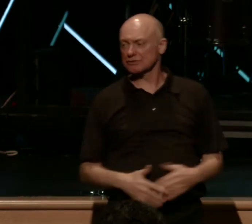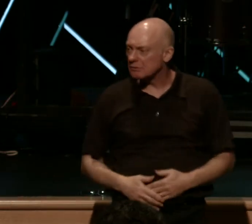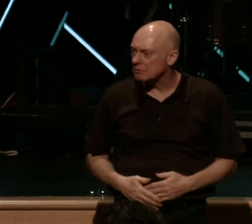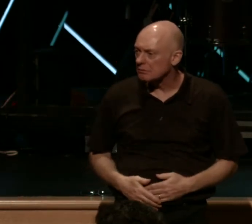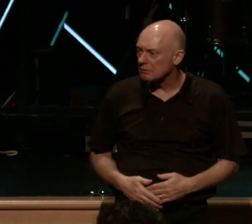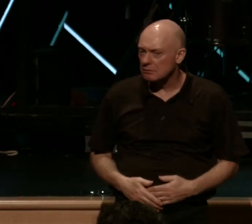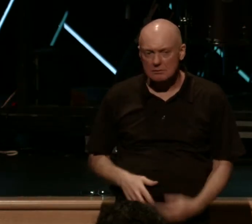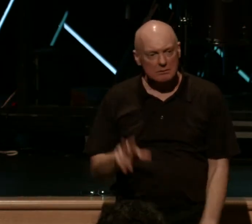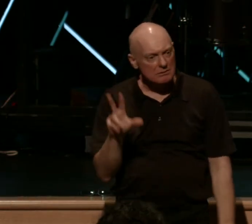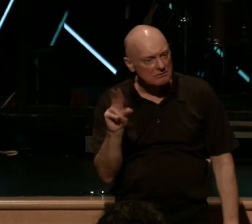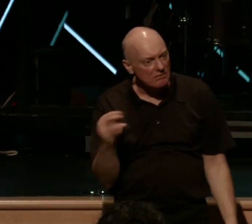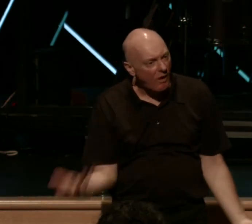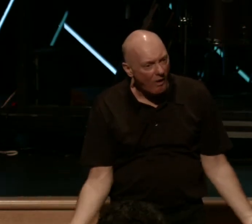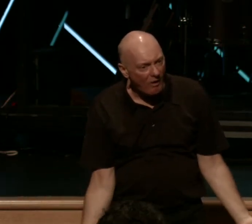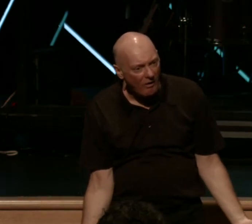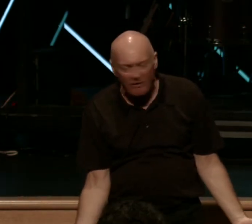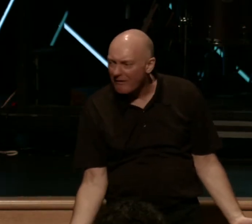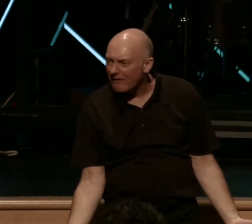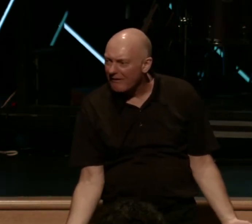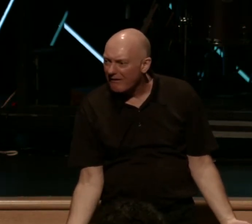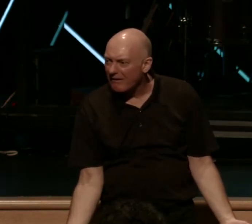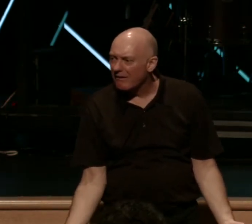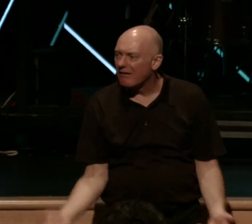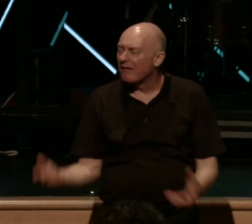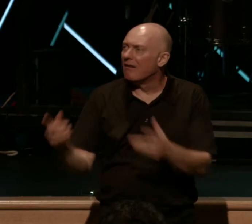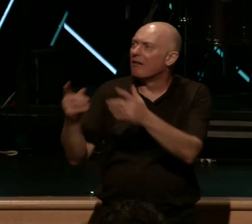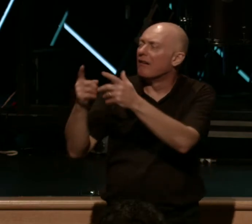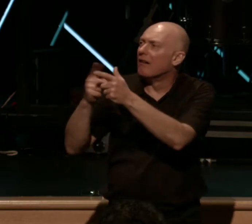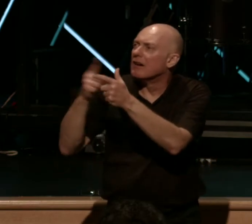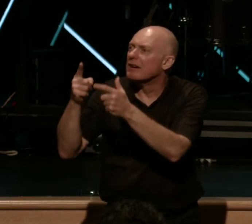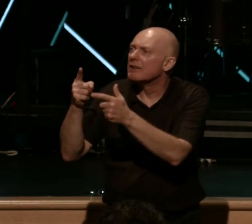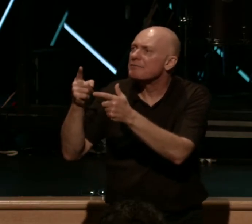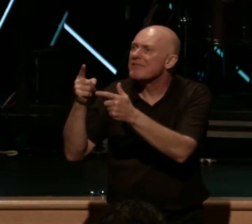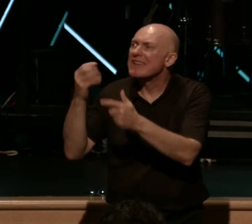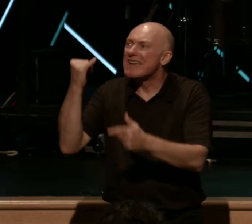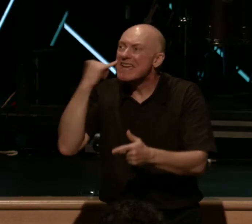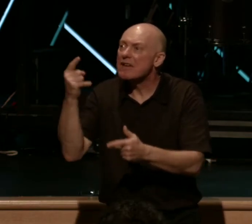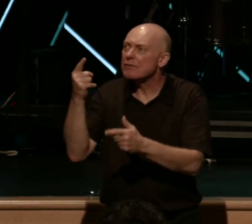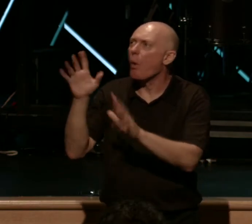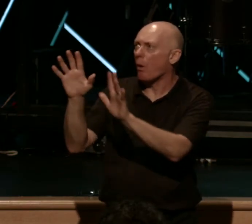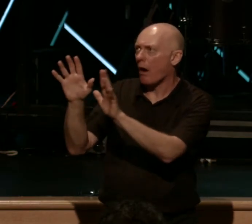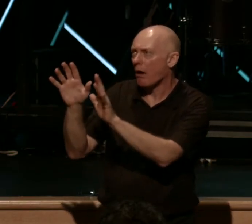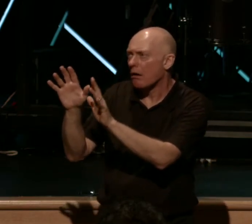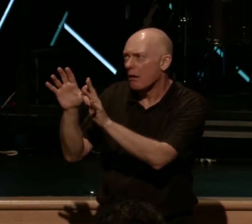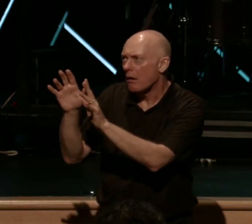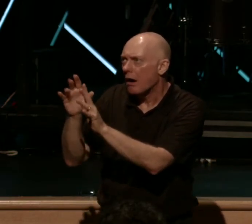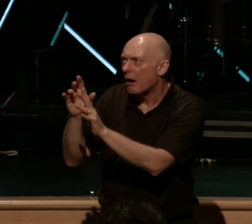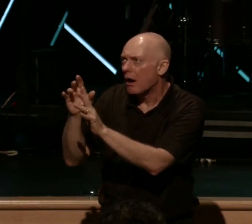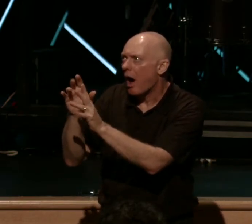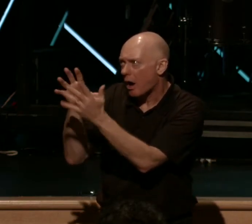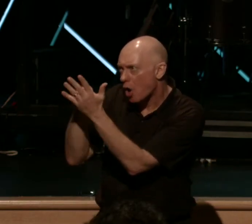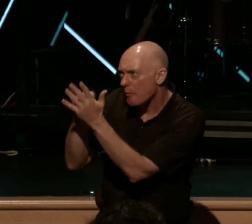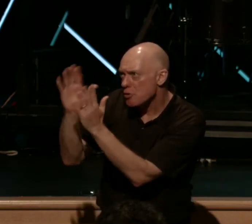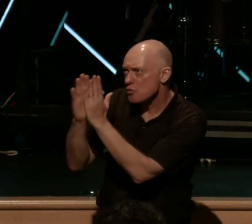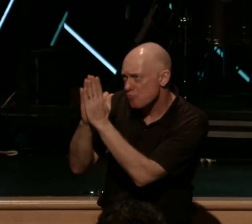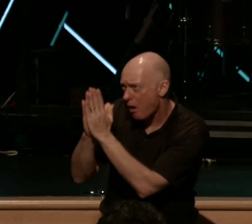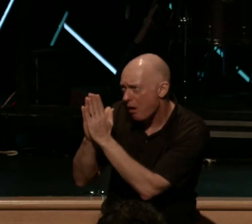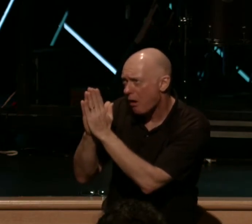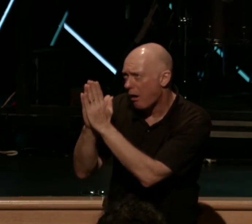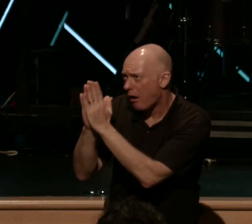of answering a spiritual questionnaire, where if you repeat the right words at the right time, the right way, then you have